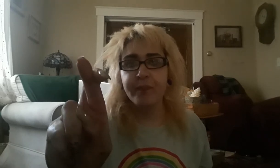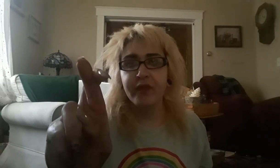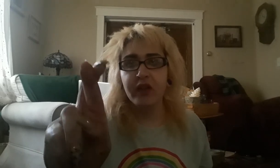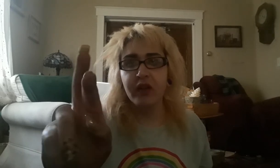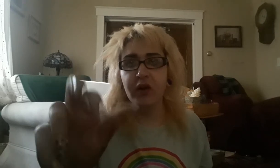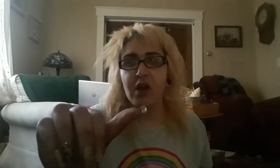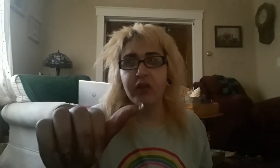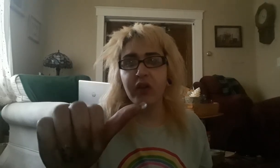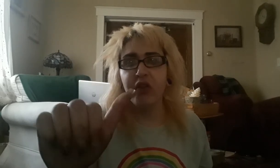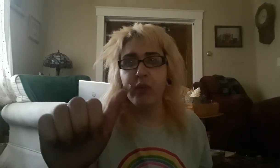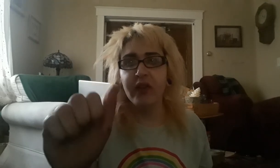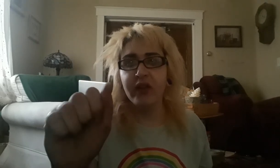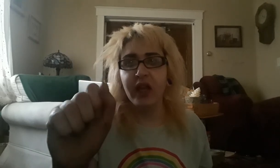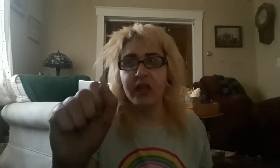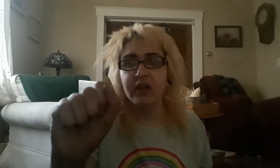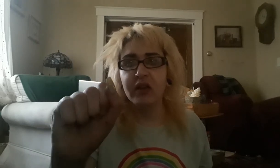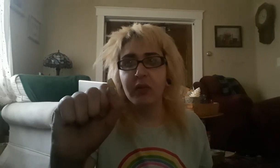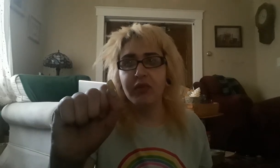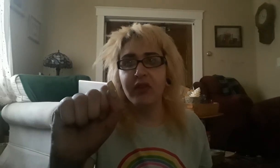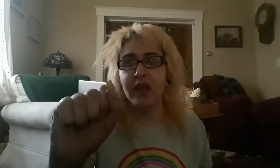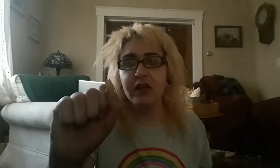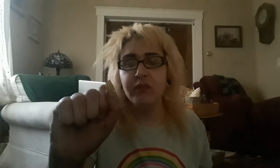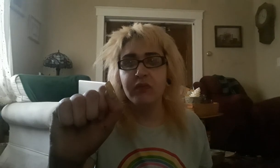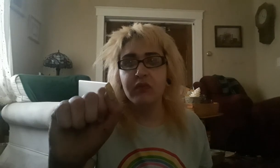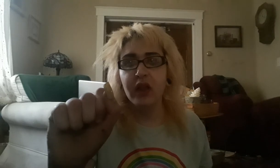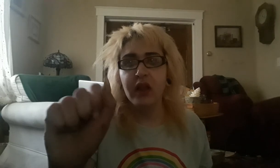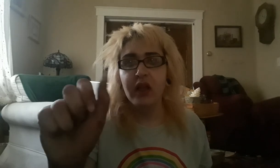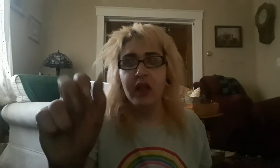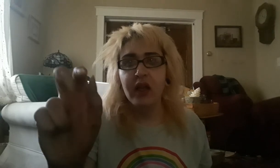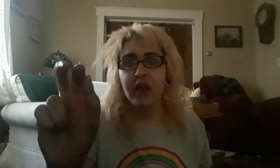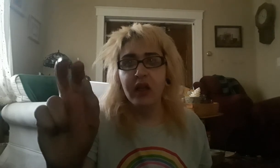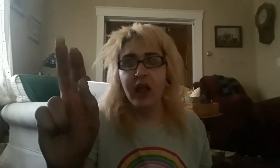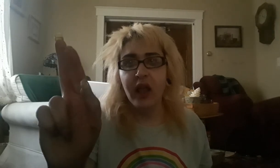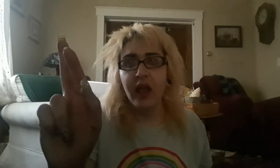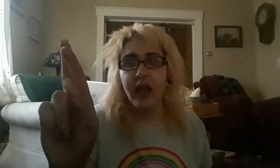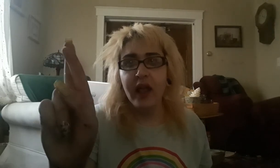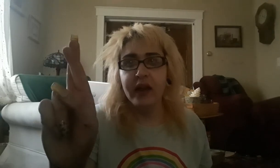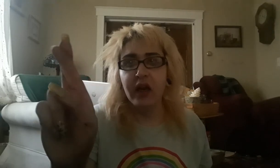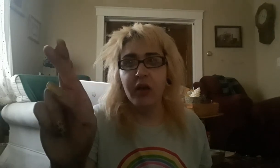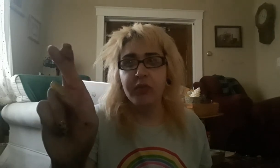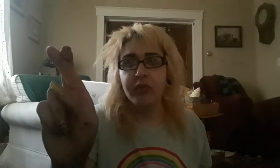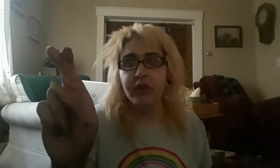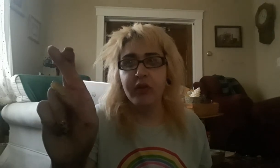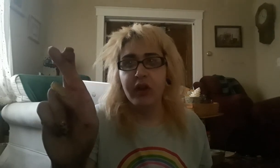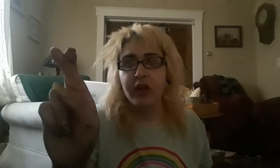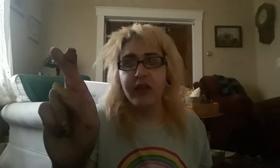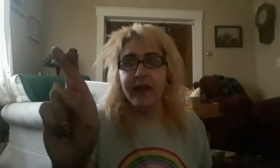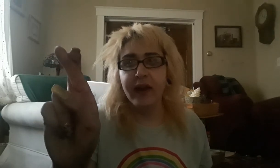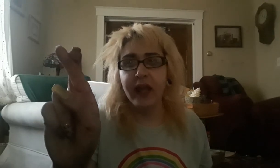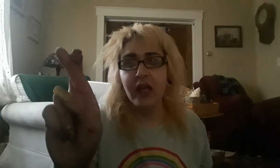So I'll do the two ways again. Number ten, and number ten again.